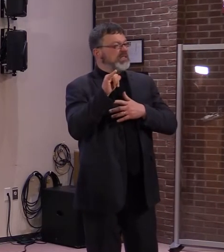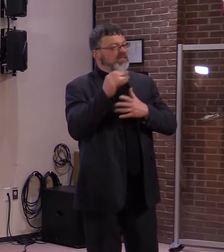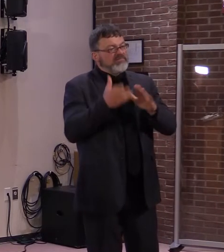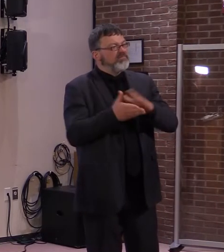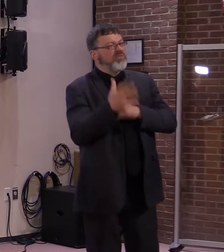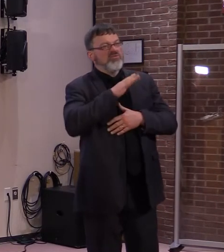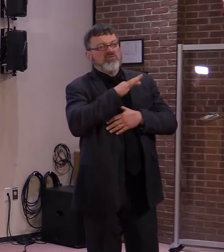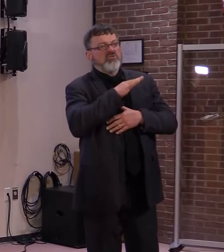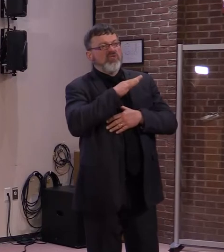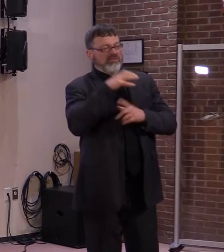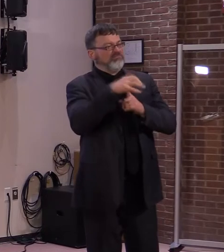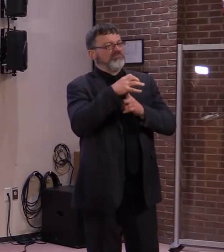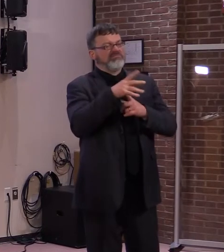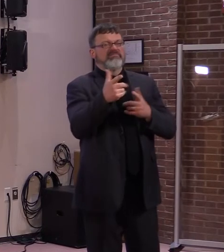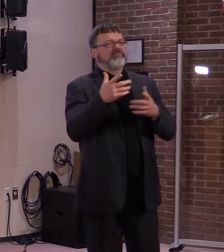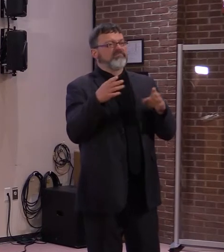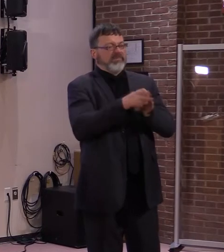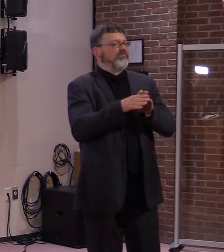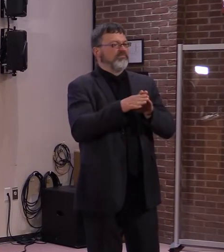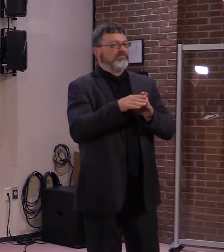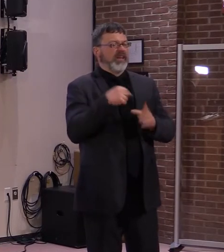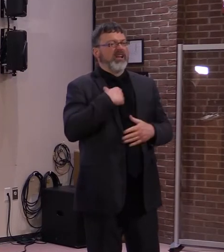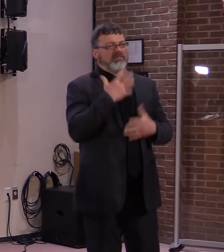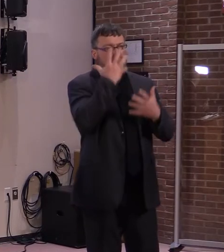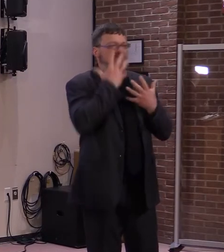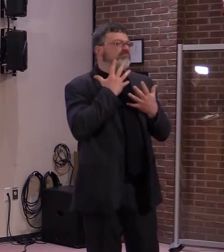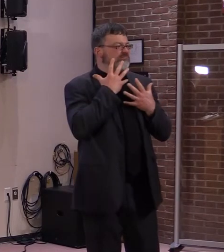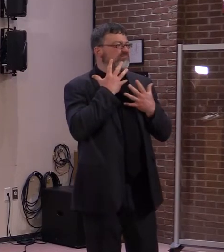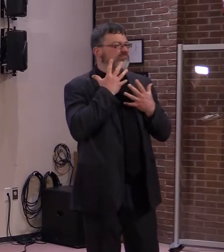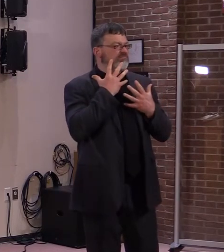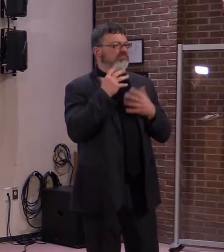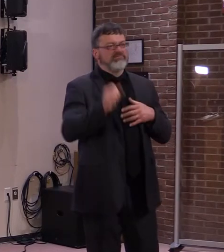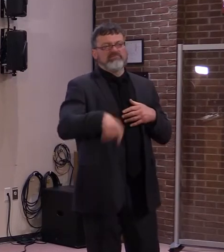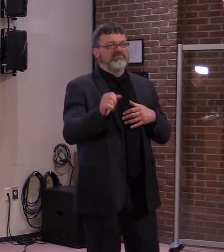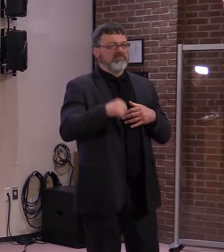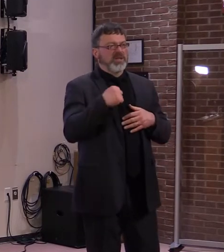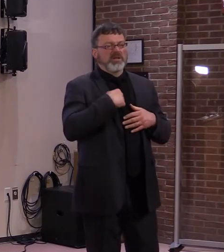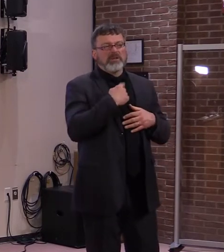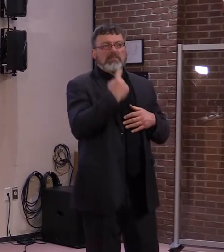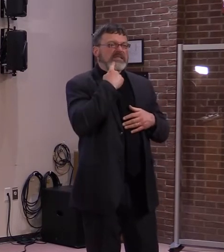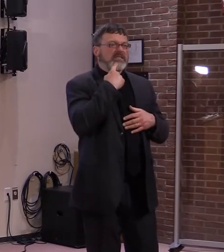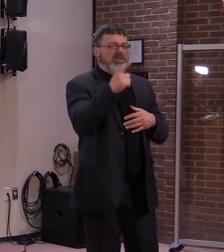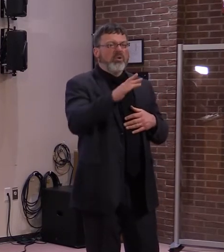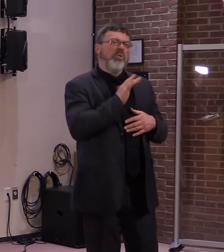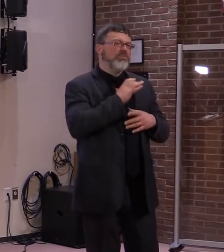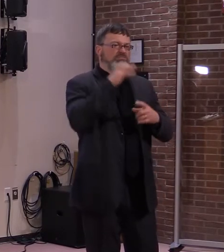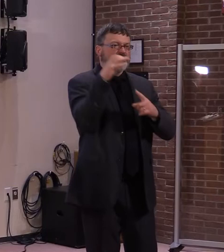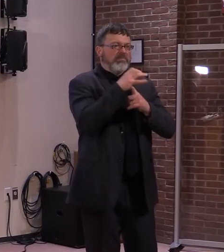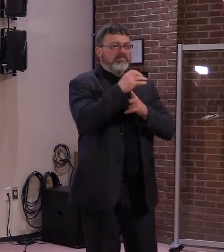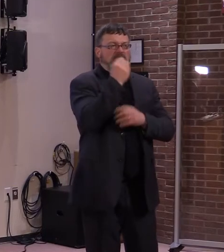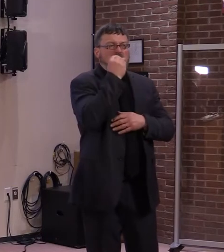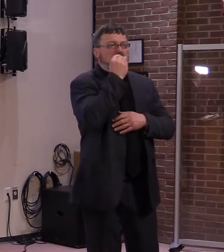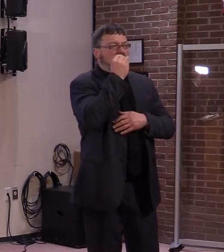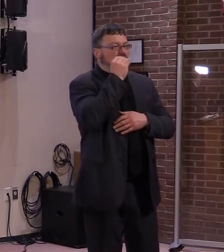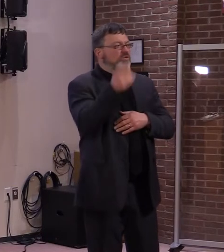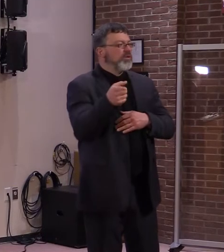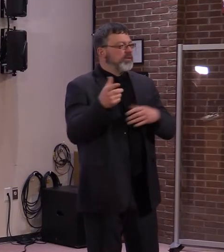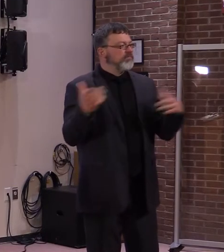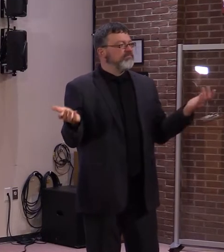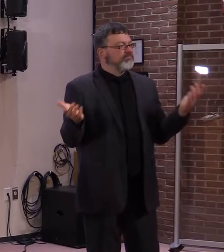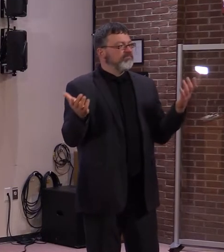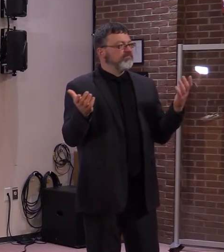brand for us here in Vermont. I'm hopeful that maybe someone else could make a viable